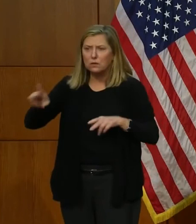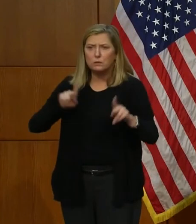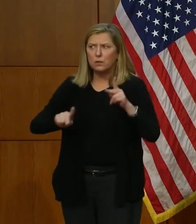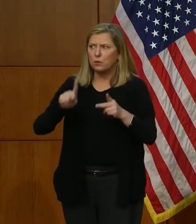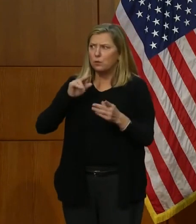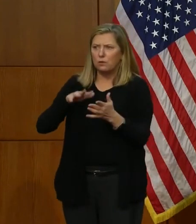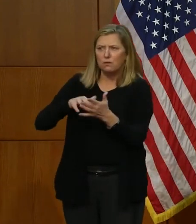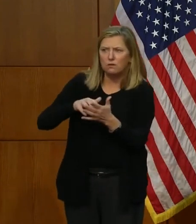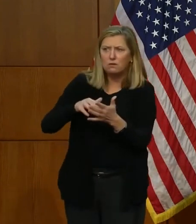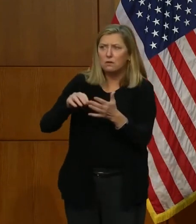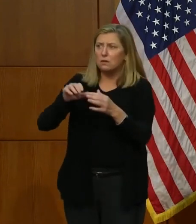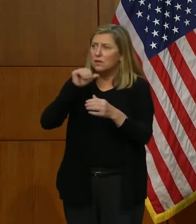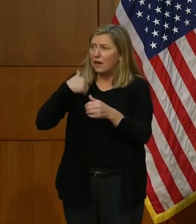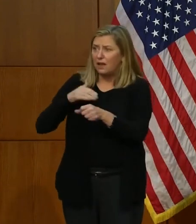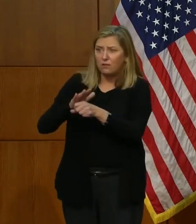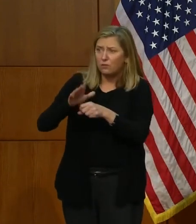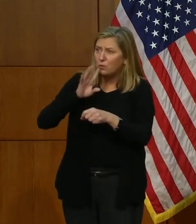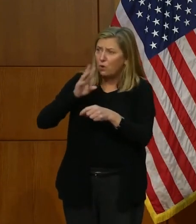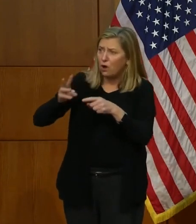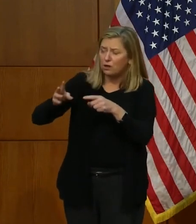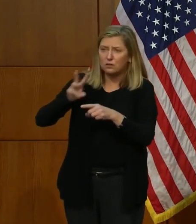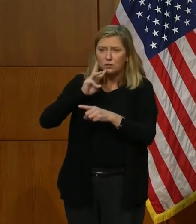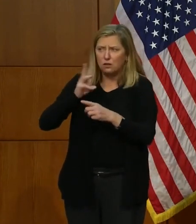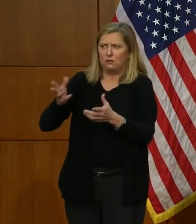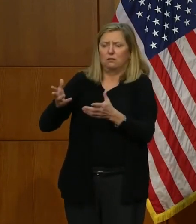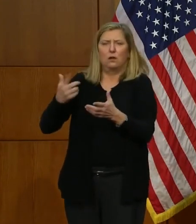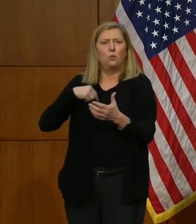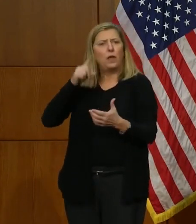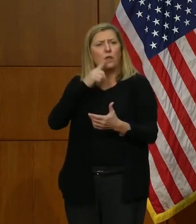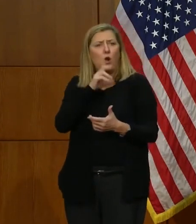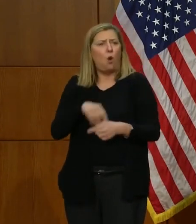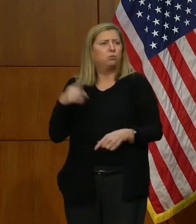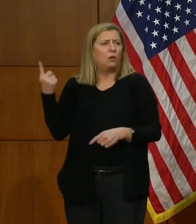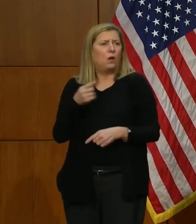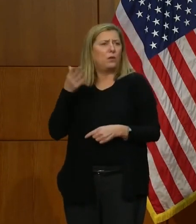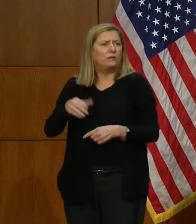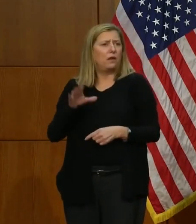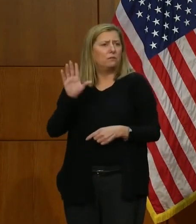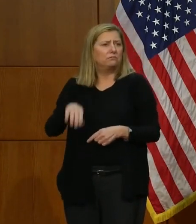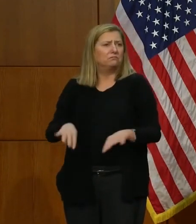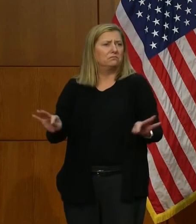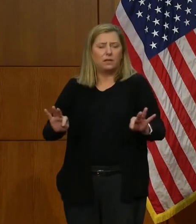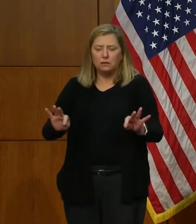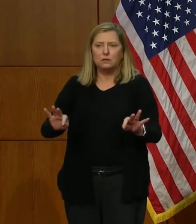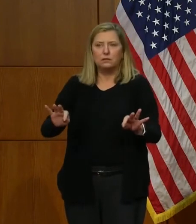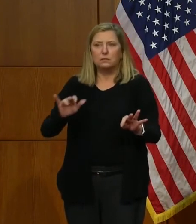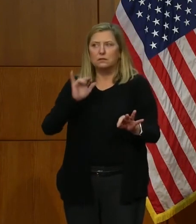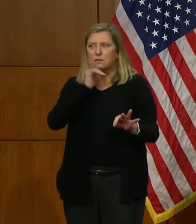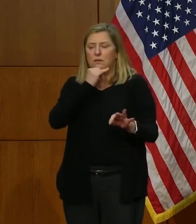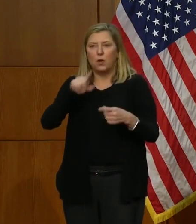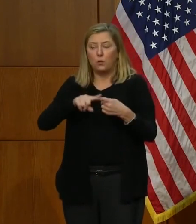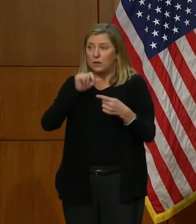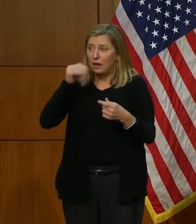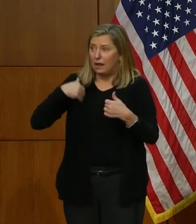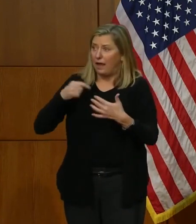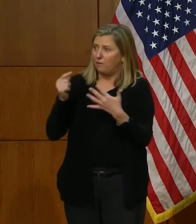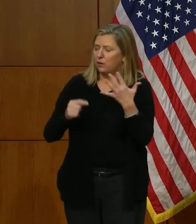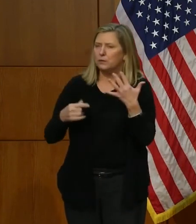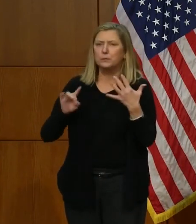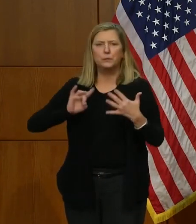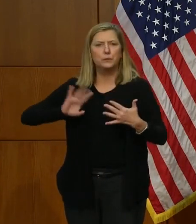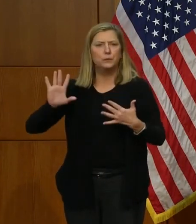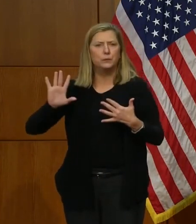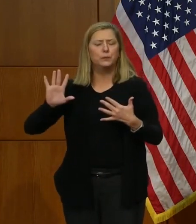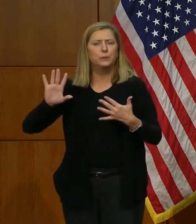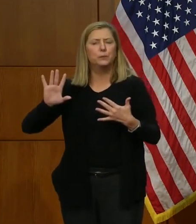people don't have running water. Those are things that we, you know, just take for granted, and it's very detrimental when we don't have these. And we'll do everything